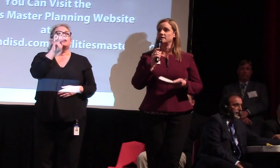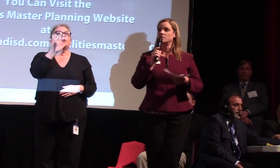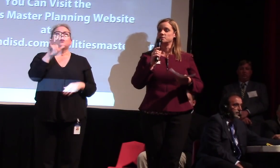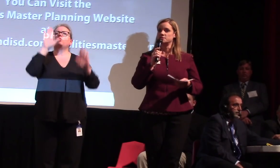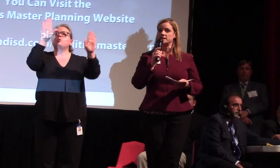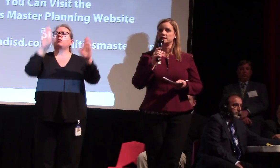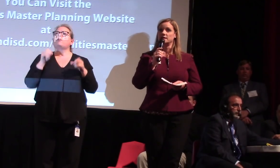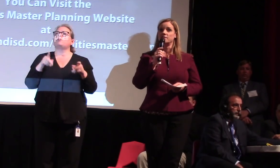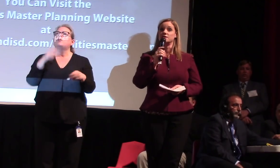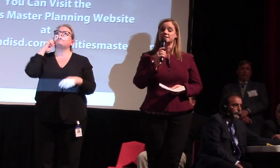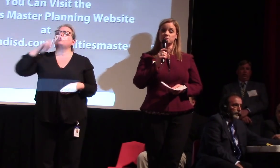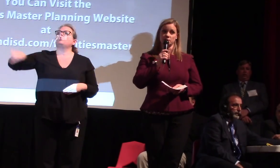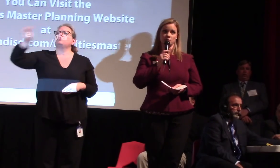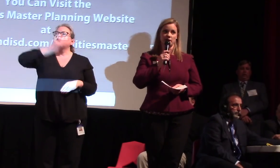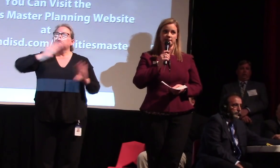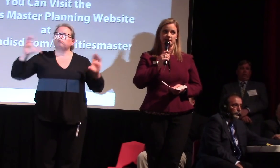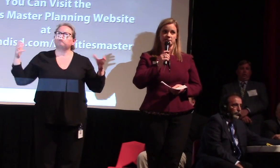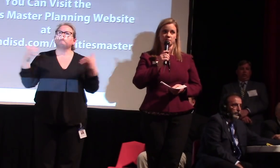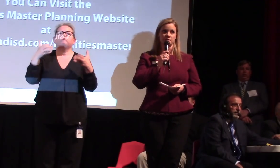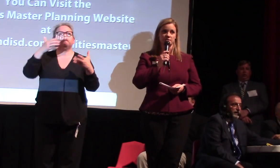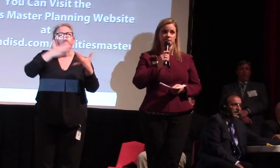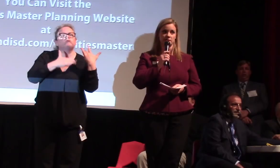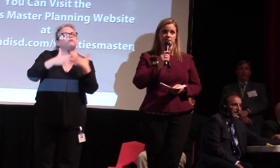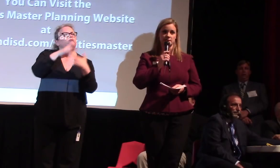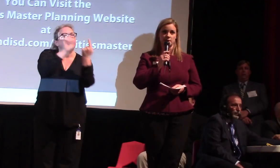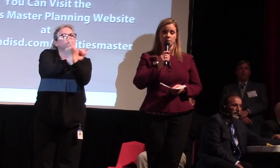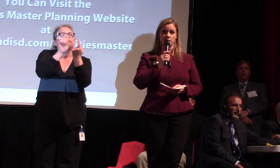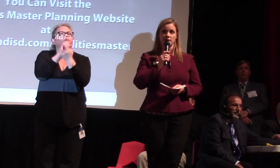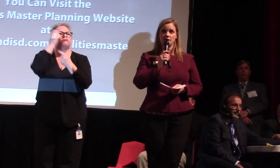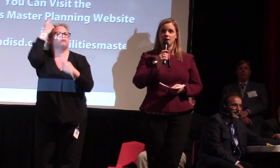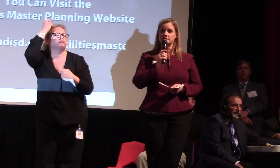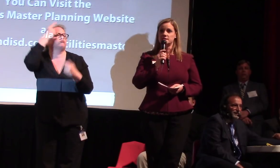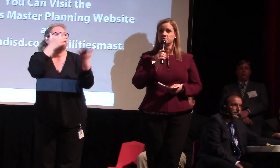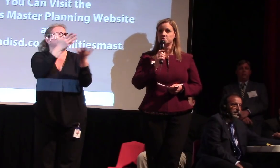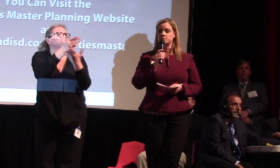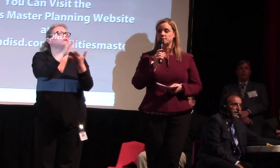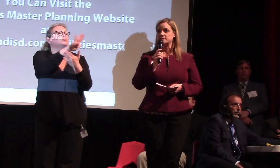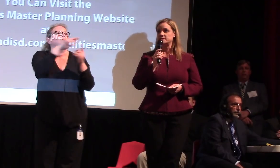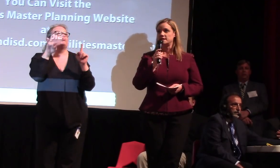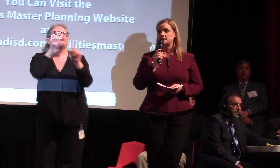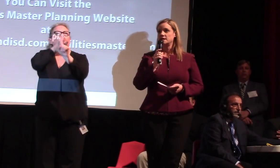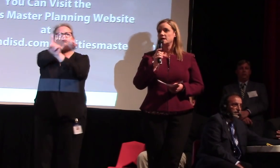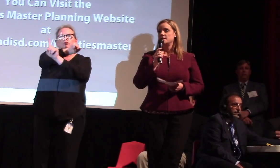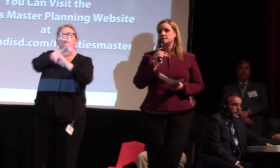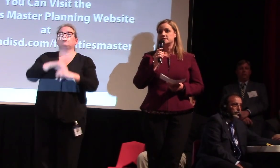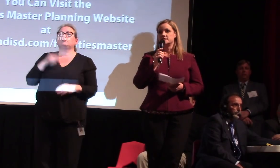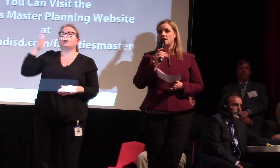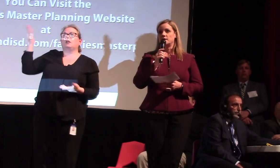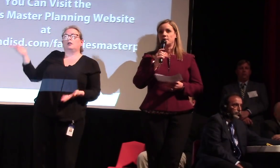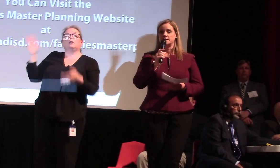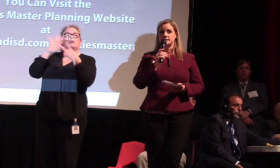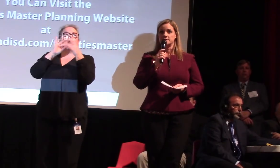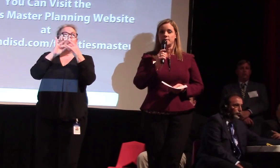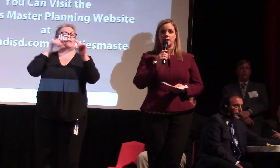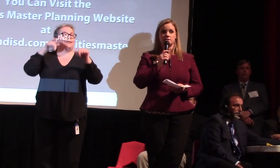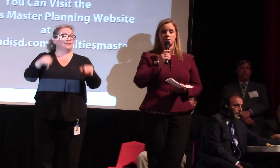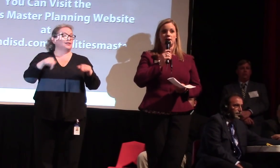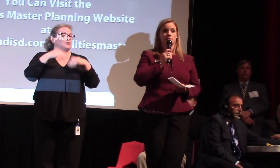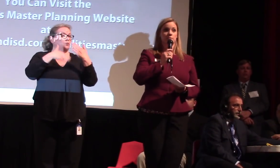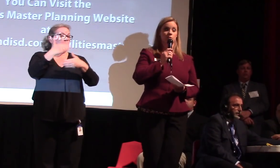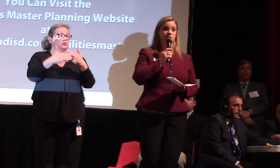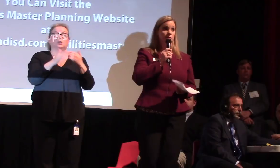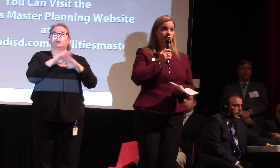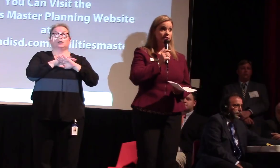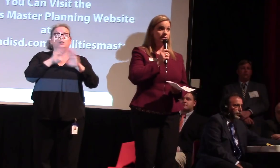a high-level understanding of our district-wide needs from a facility standpoint. As Dr. Dupree stated, this is not a process about